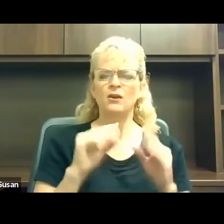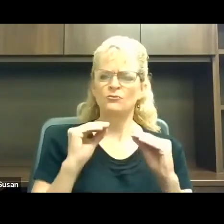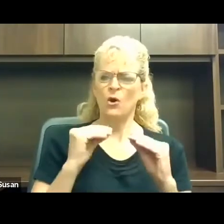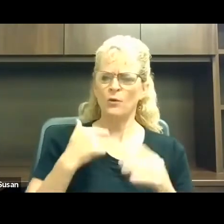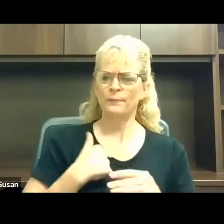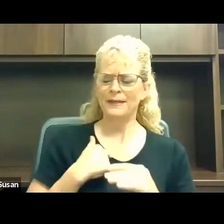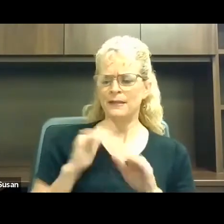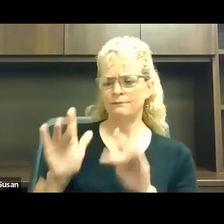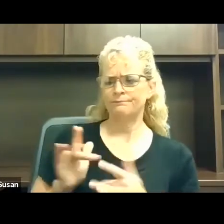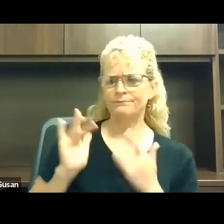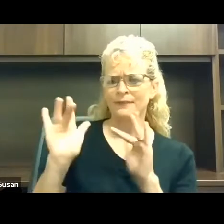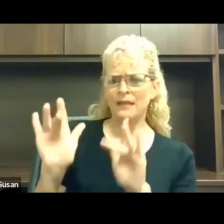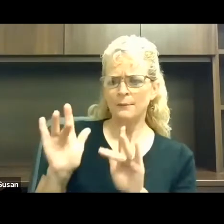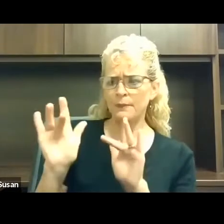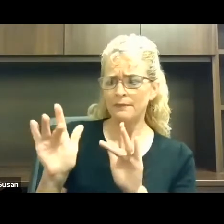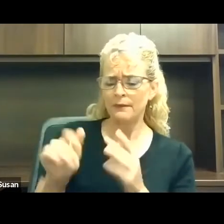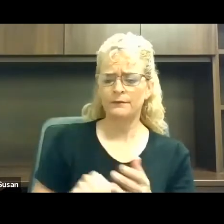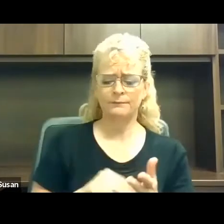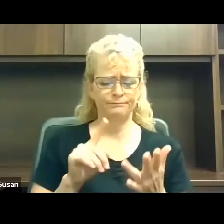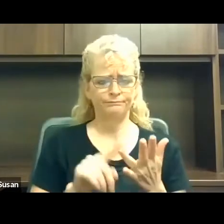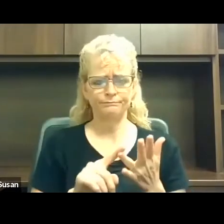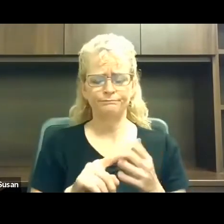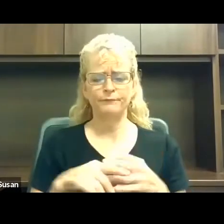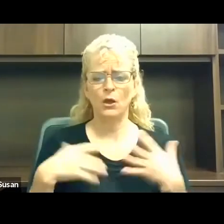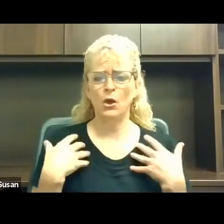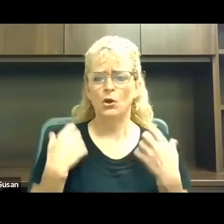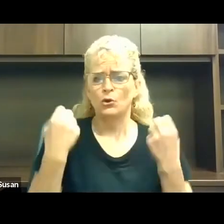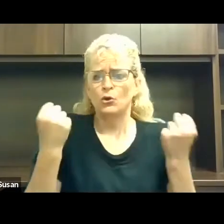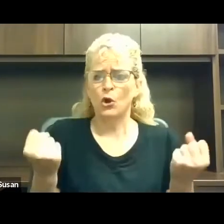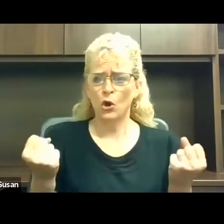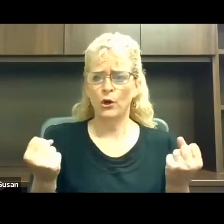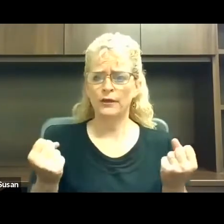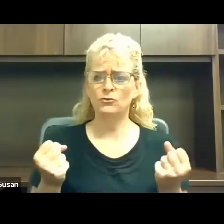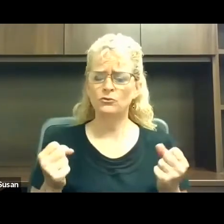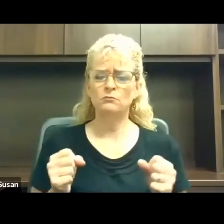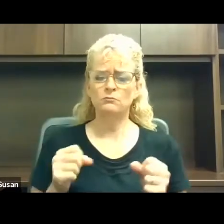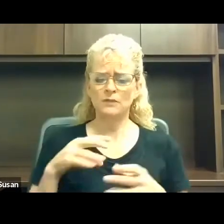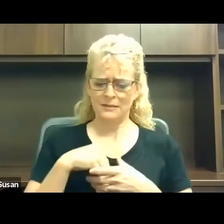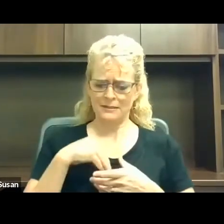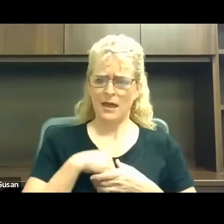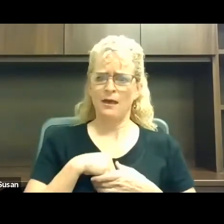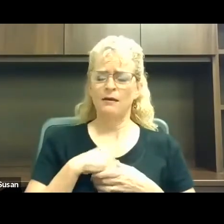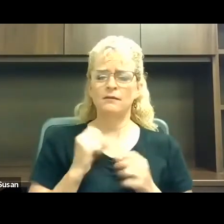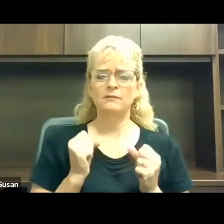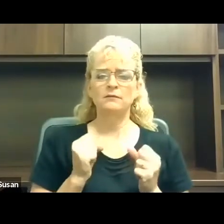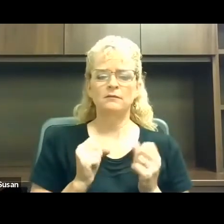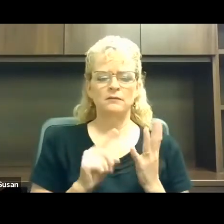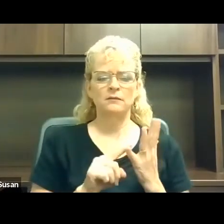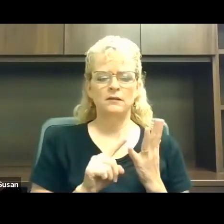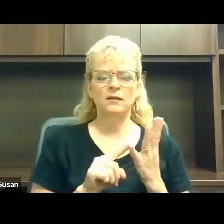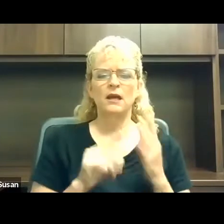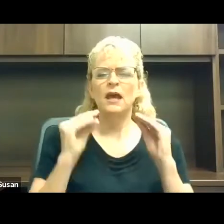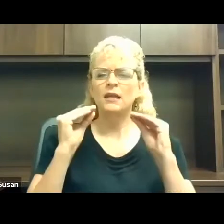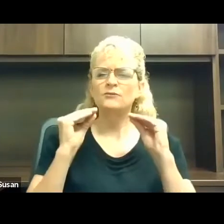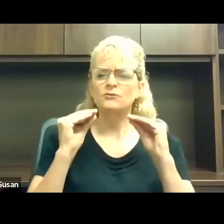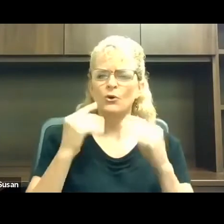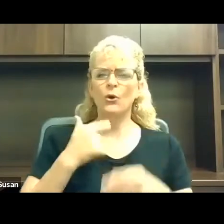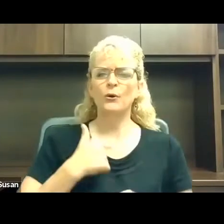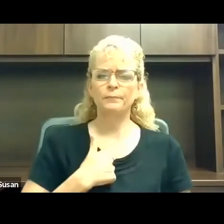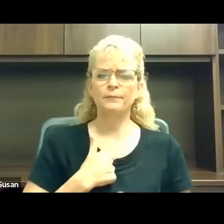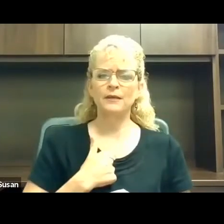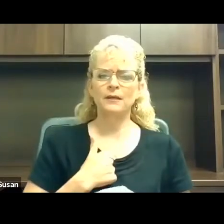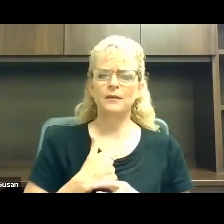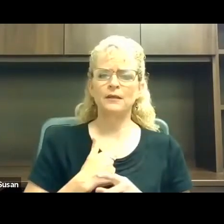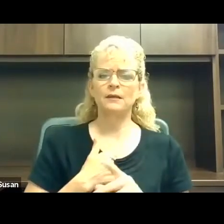They have taught me courage. And they have taught me the importance of self